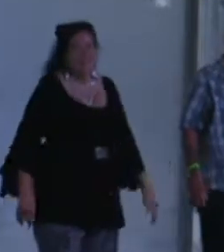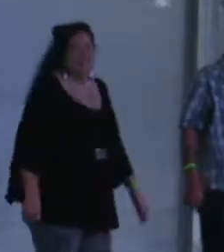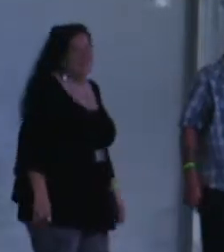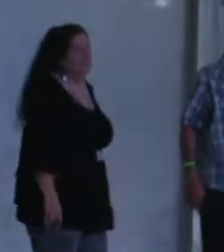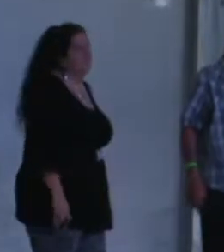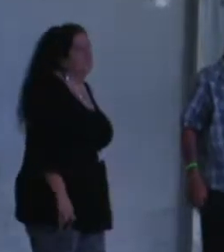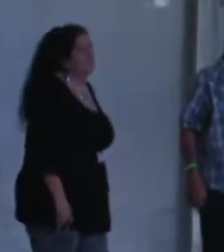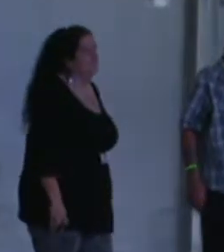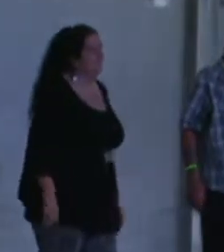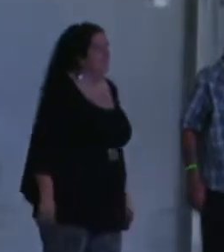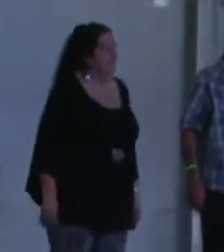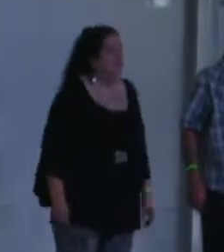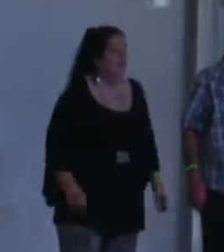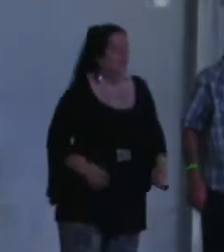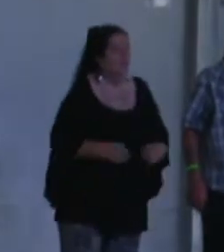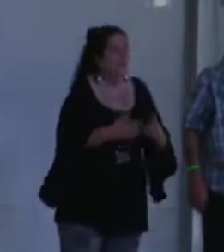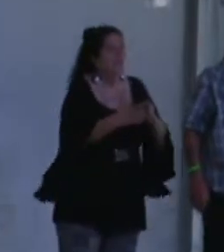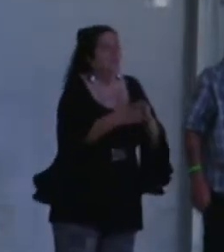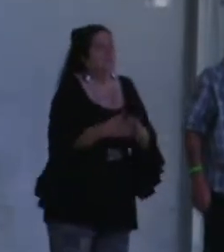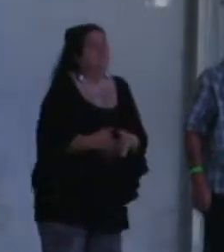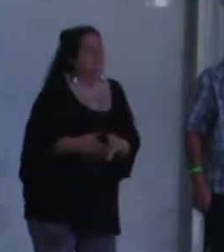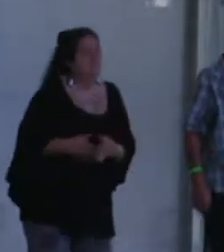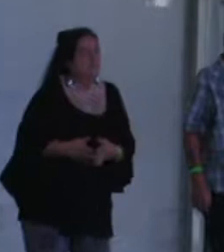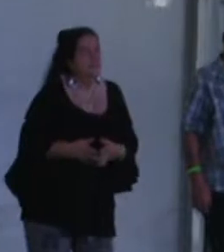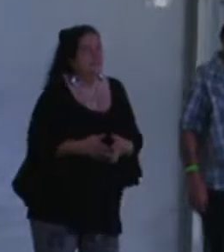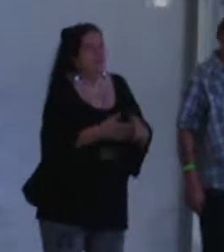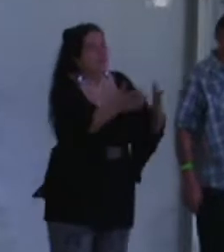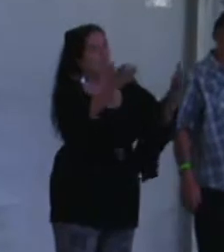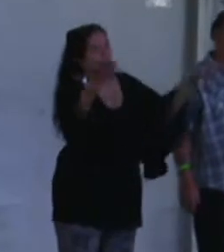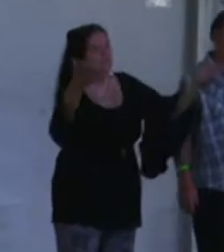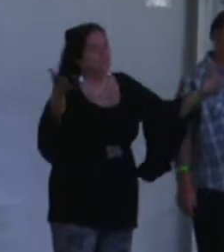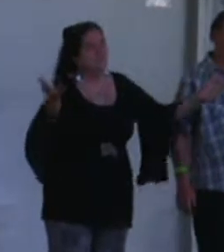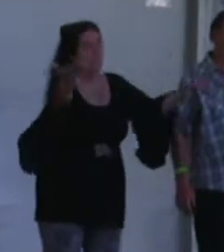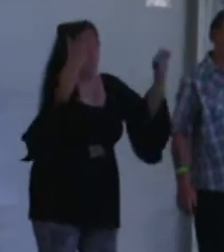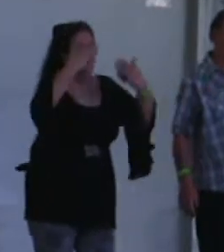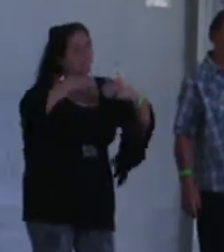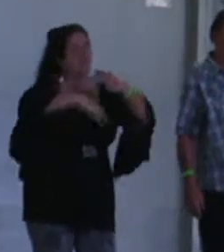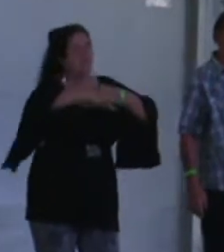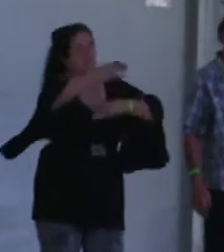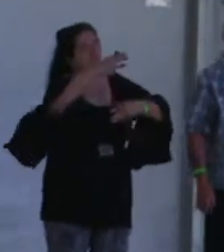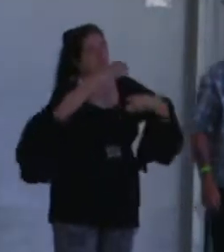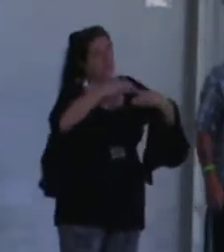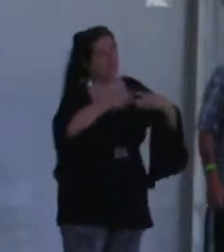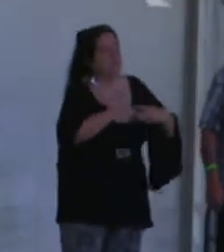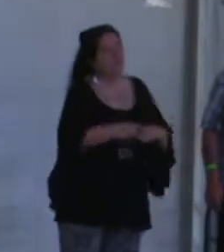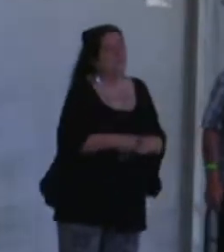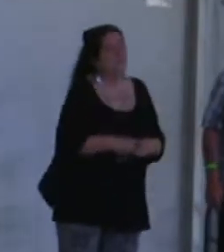welcome to my world,